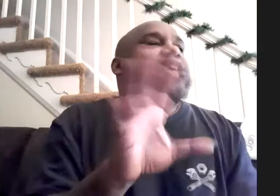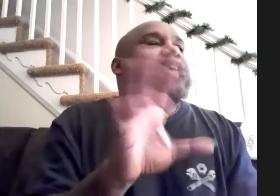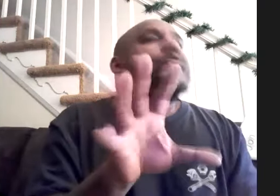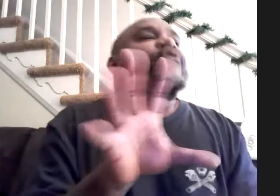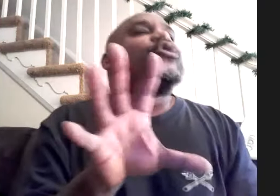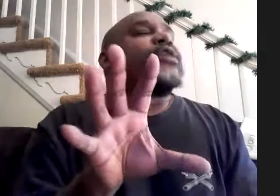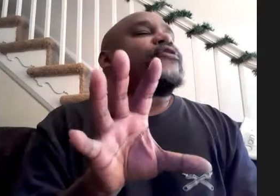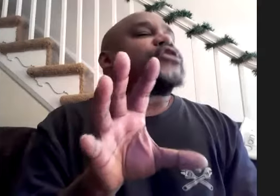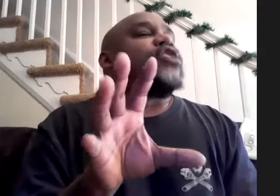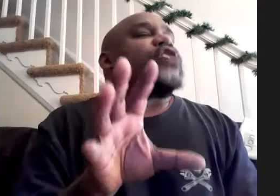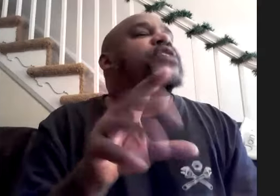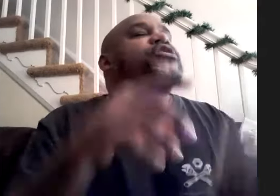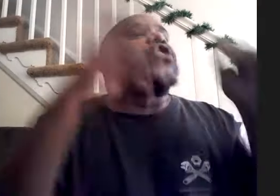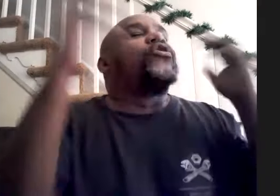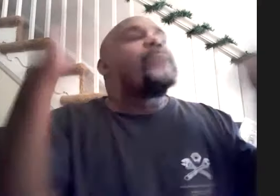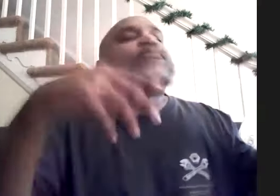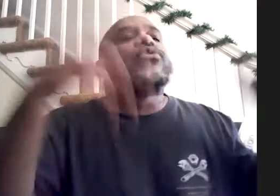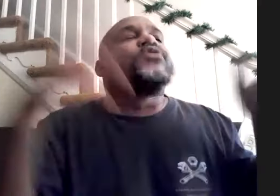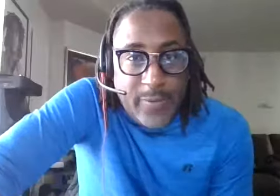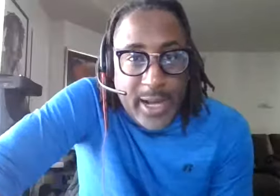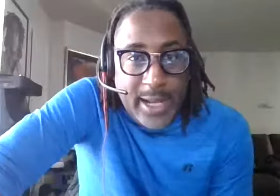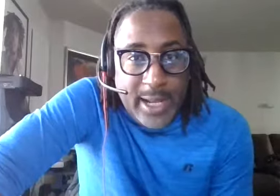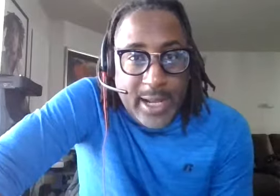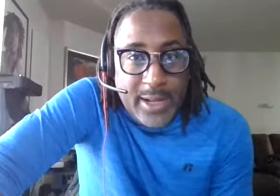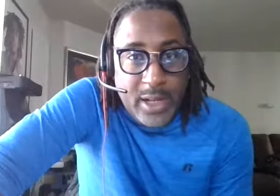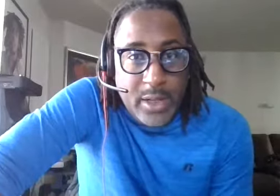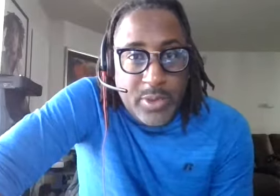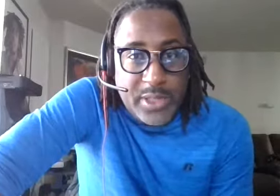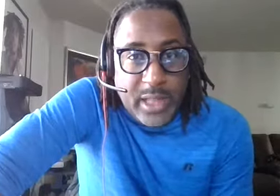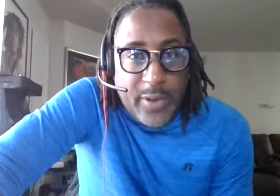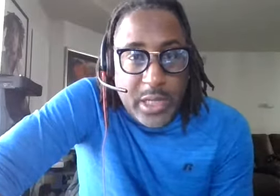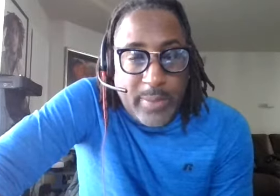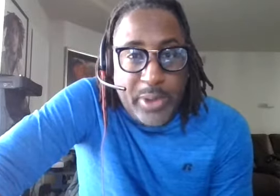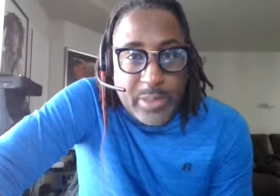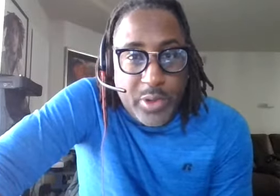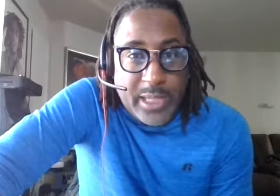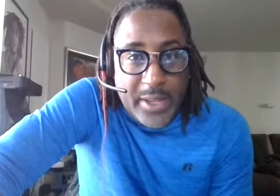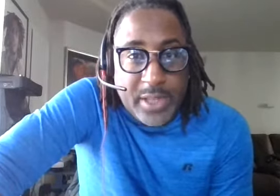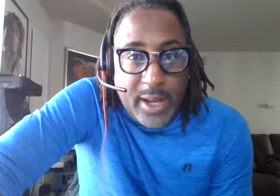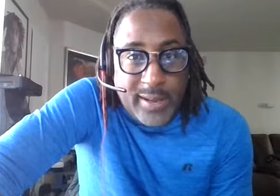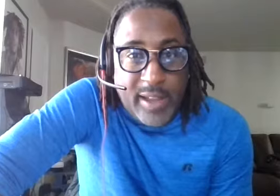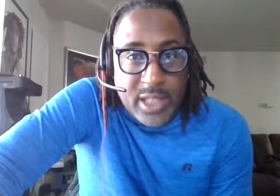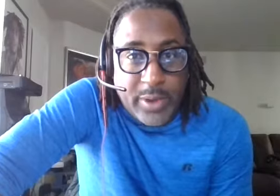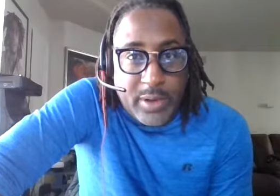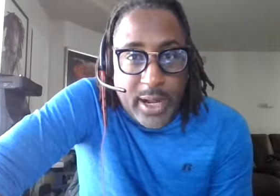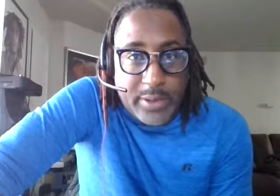me for a loop when i first heard it and then so just to clarify uh just to clarify you're talking about bill's music house in uh canesville correct